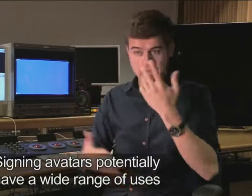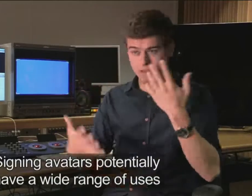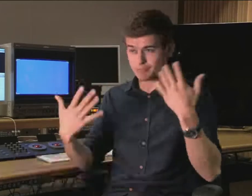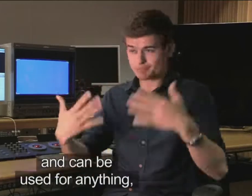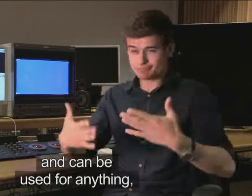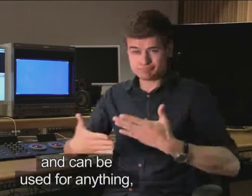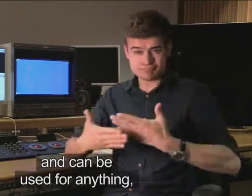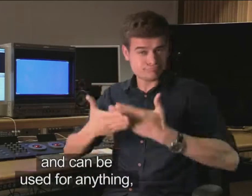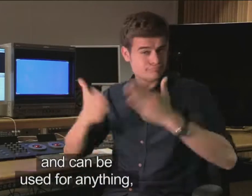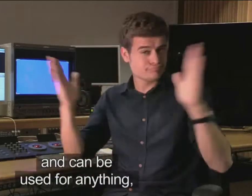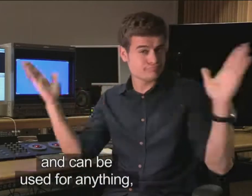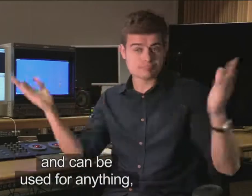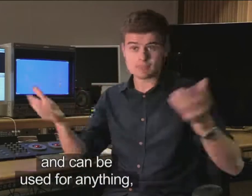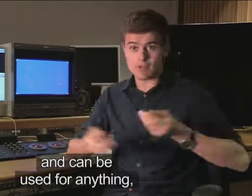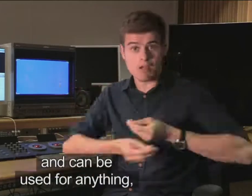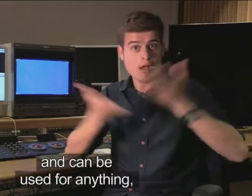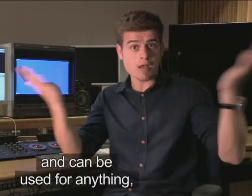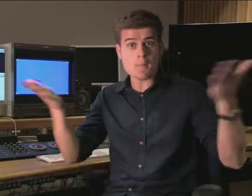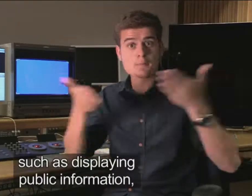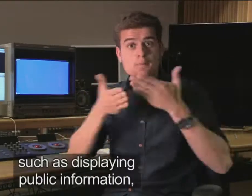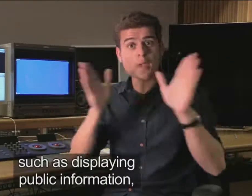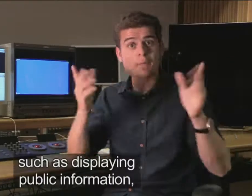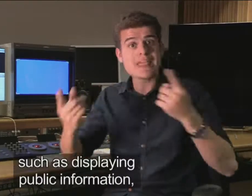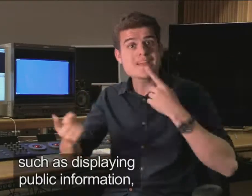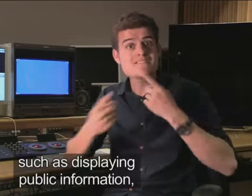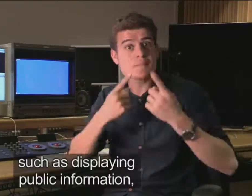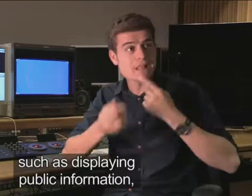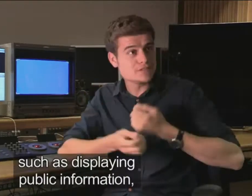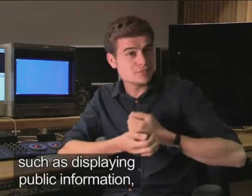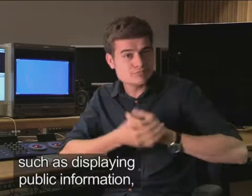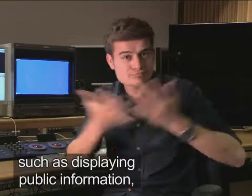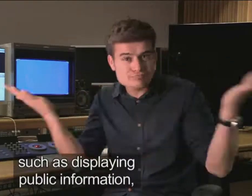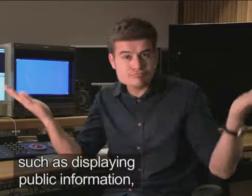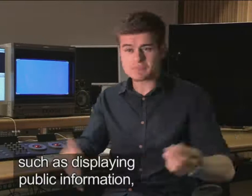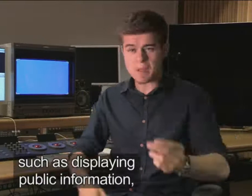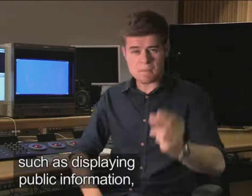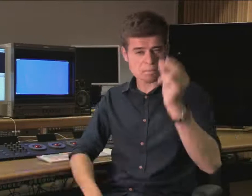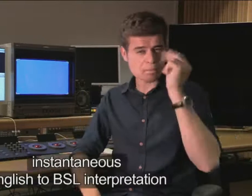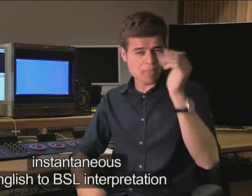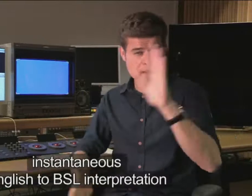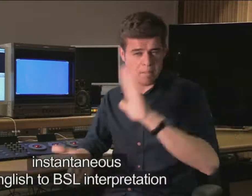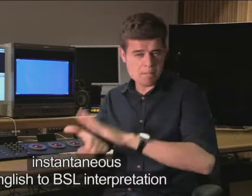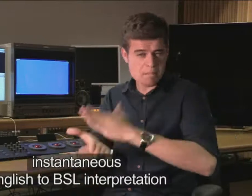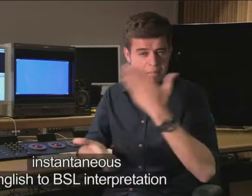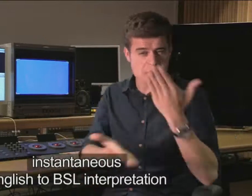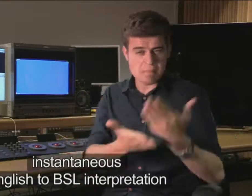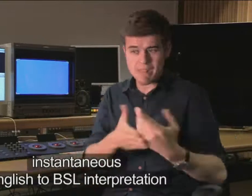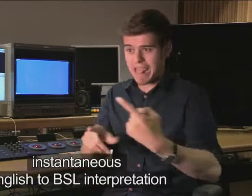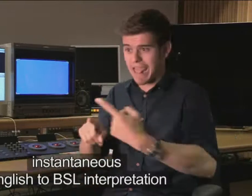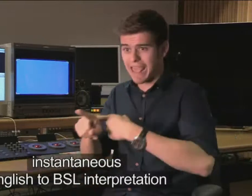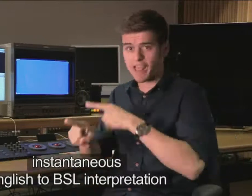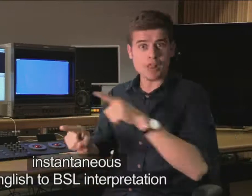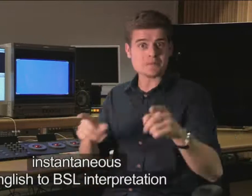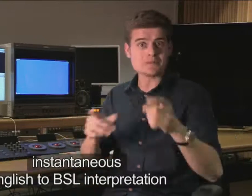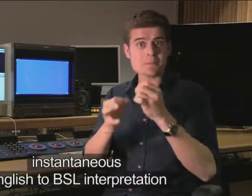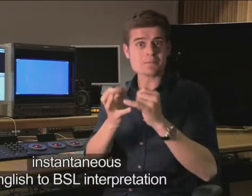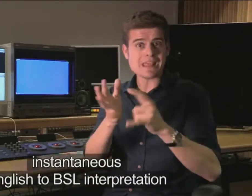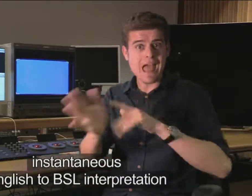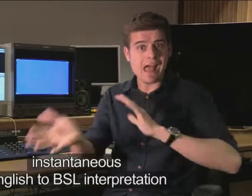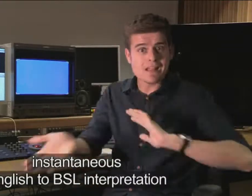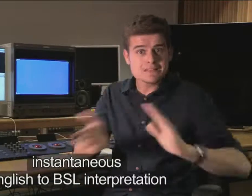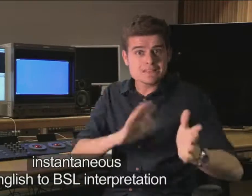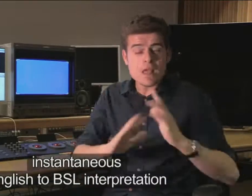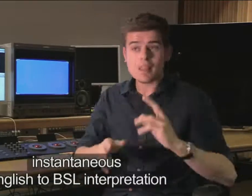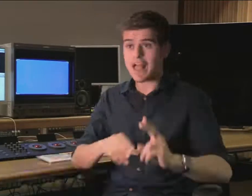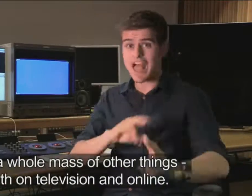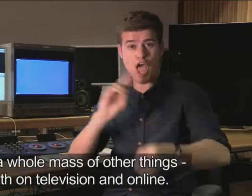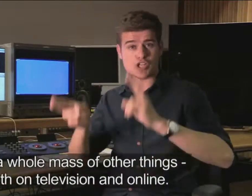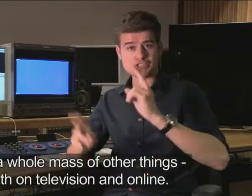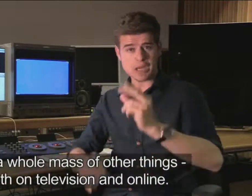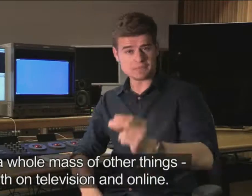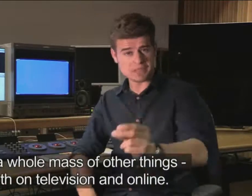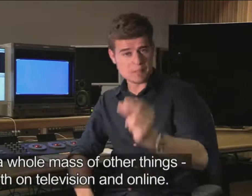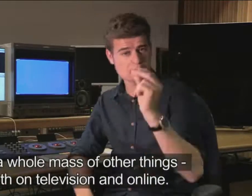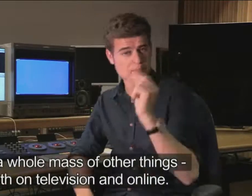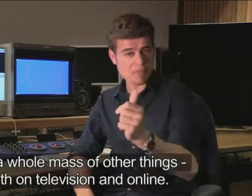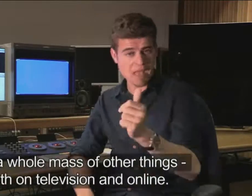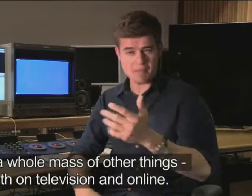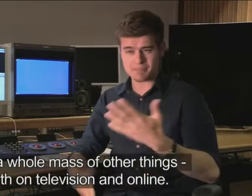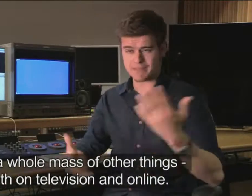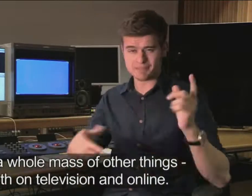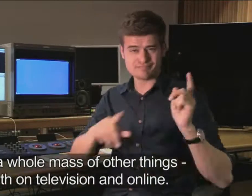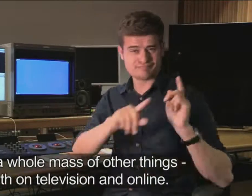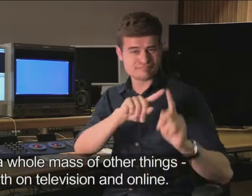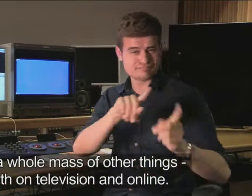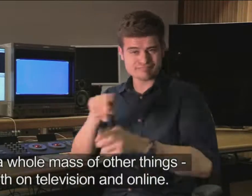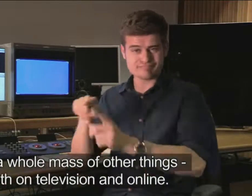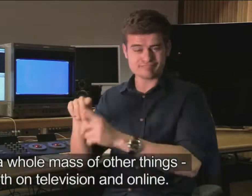for anything such as displaying public information, instantaneous English to BSL interpretation and a whole mass of